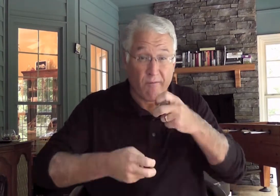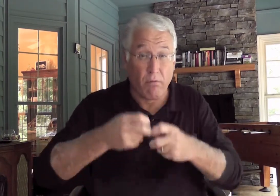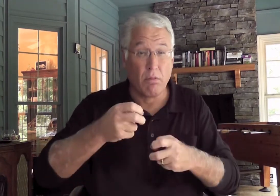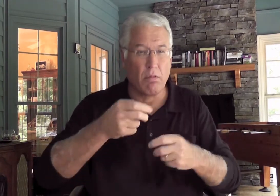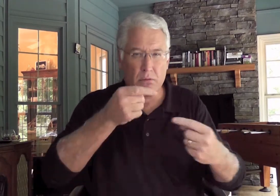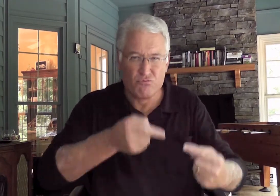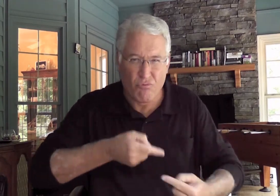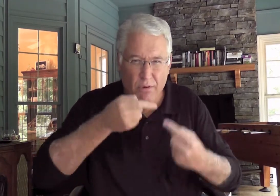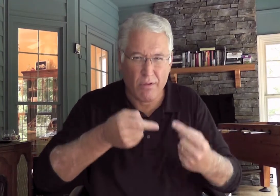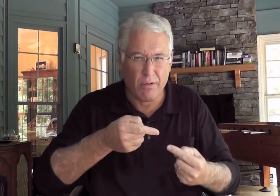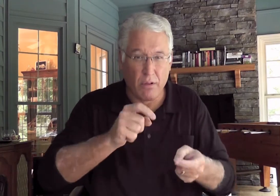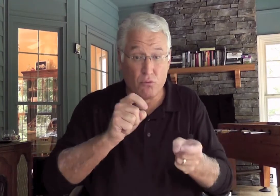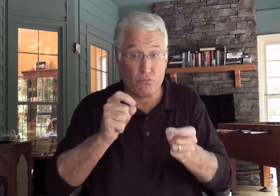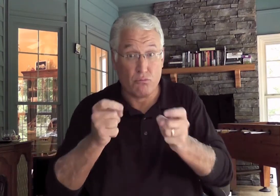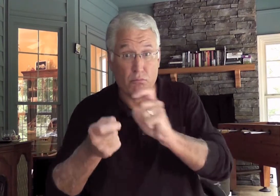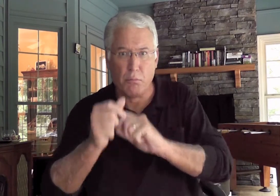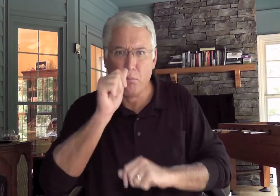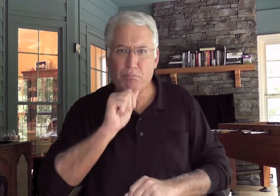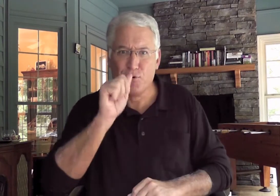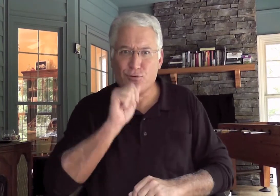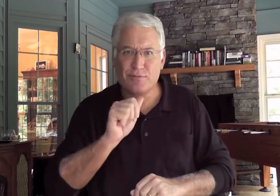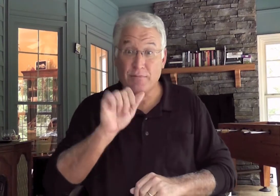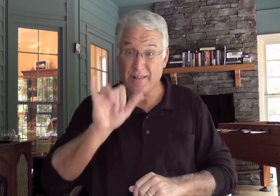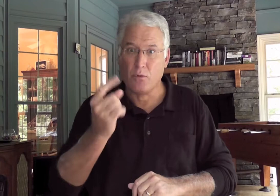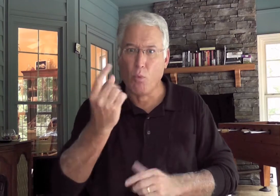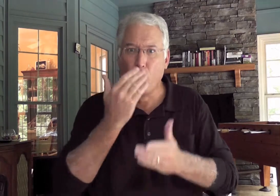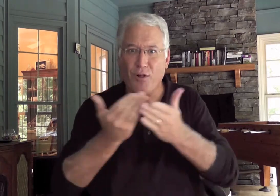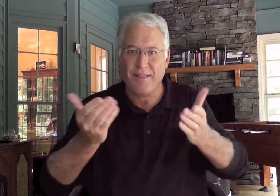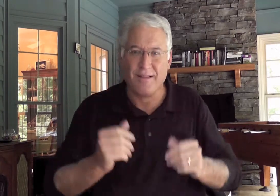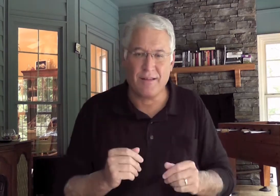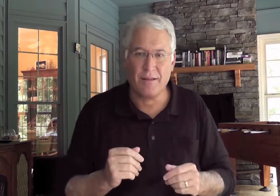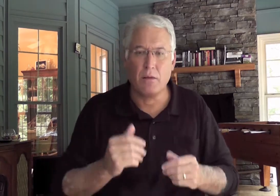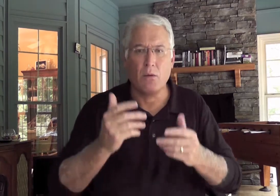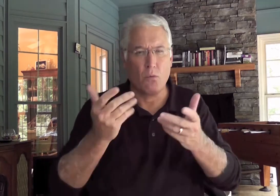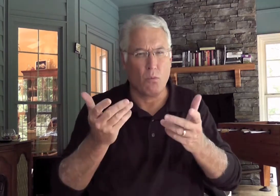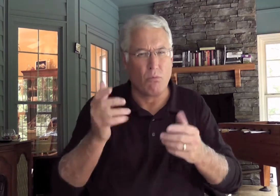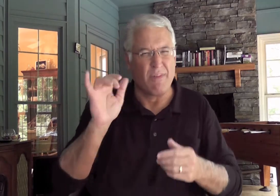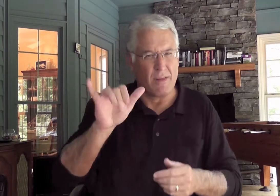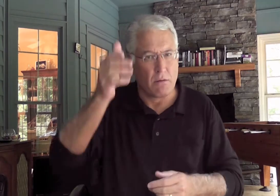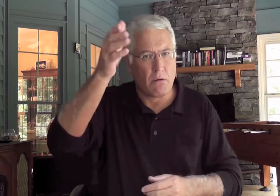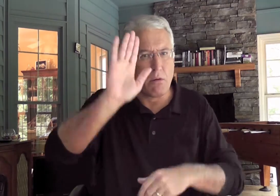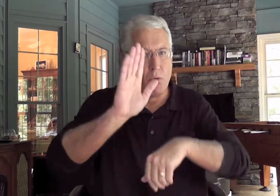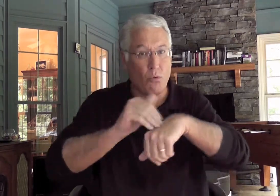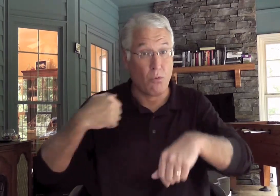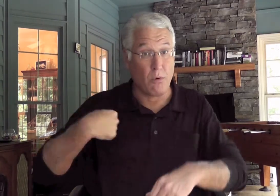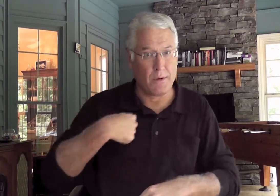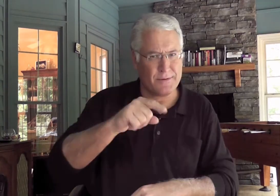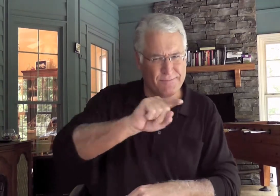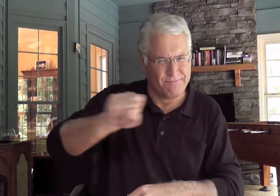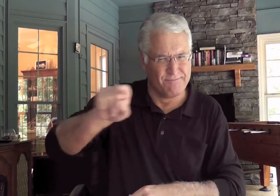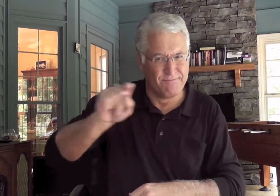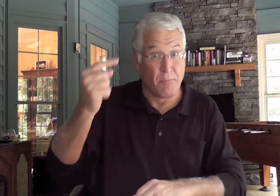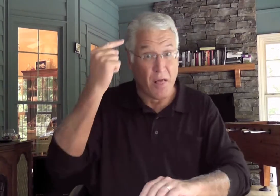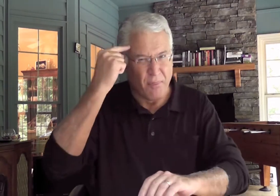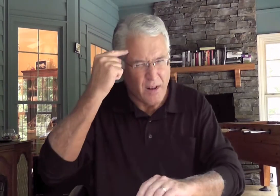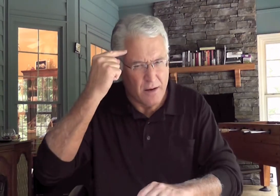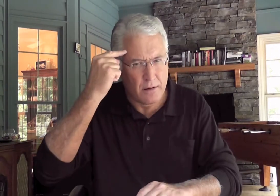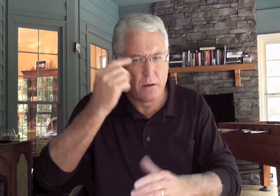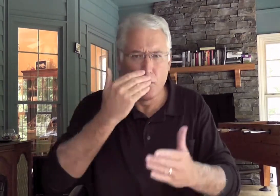So when we go through hard times and struggling, it can change us to be patient and steadfast in the Lord. The Lord calls us